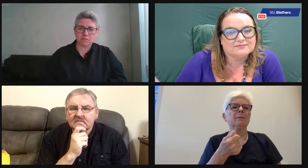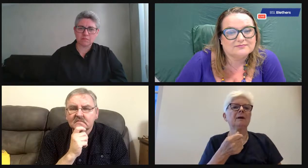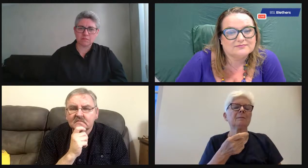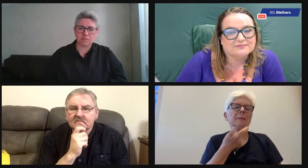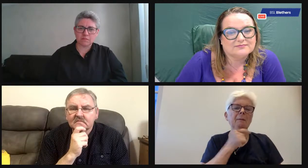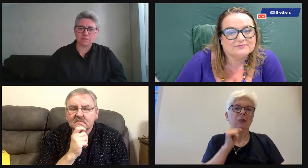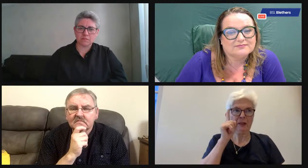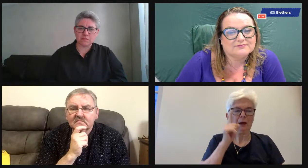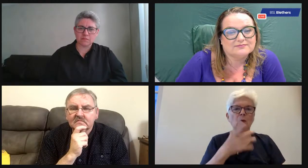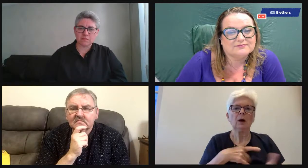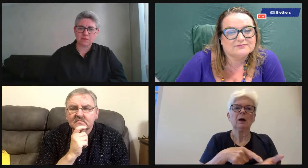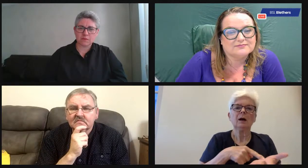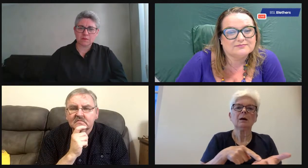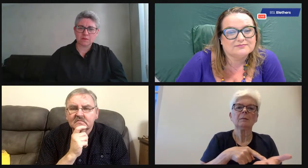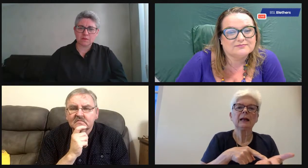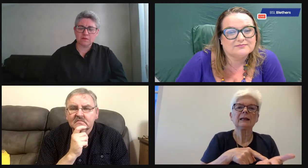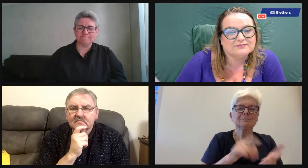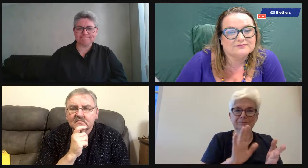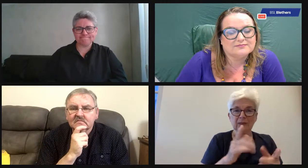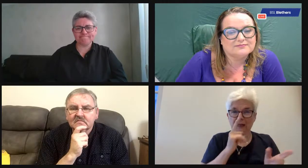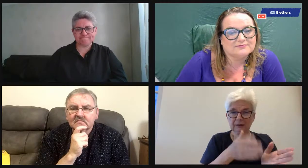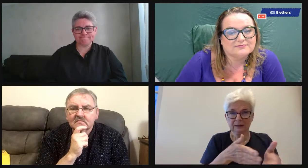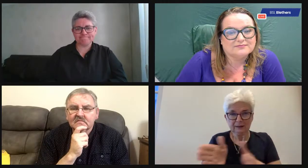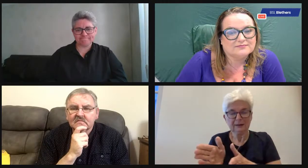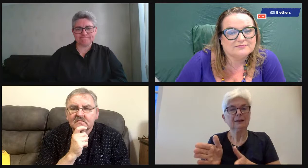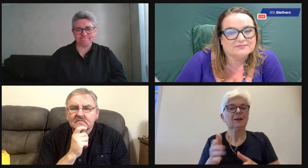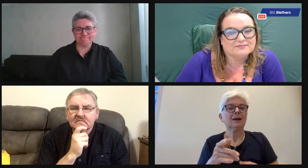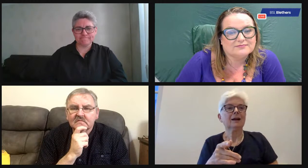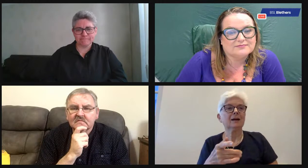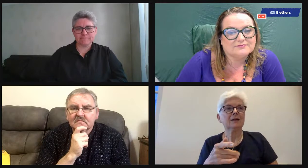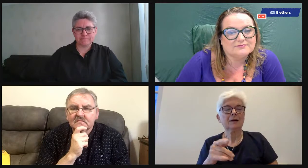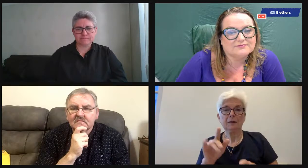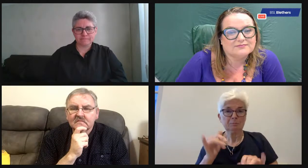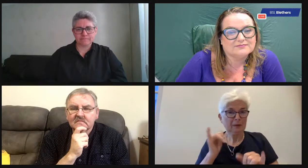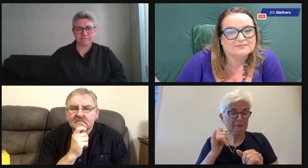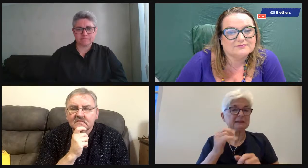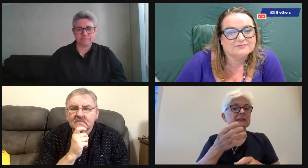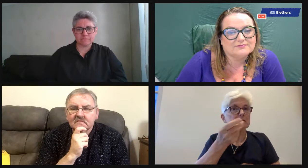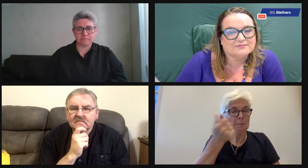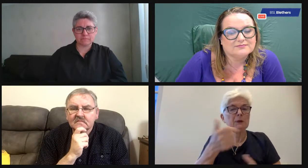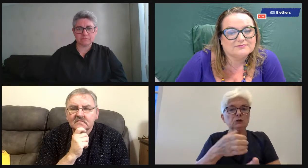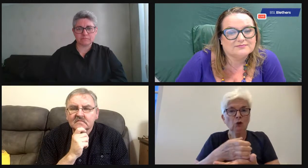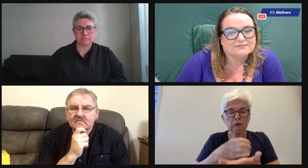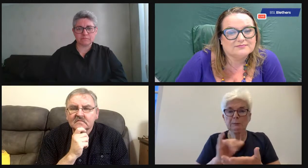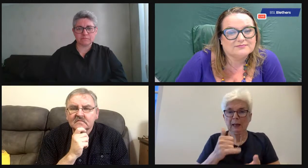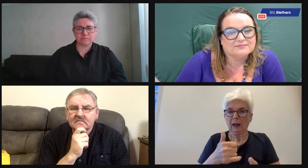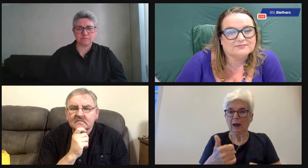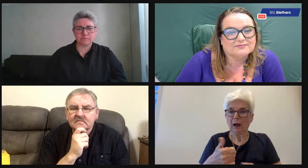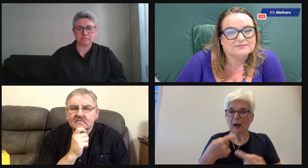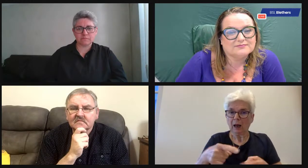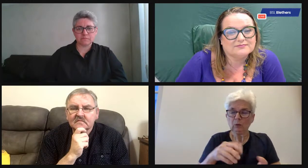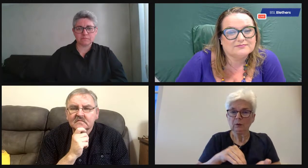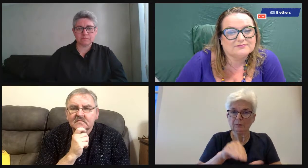money. I know some people think, you know, volunteering, you don't get any money, but you have to think differently.